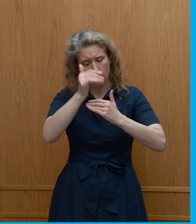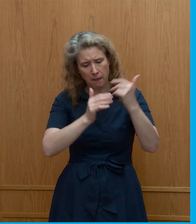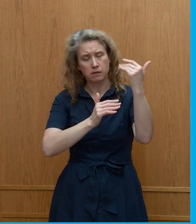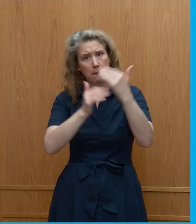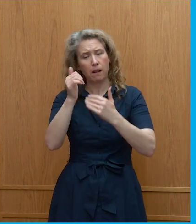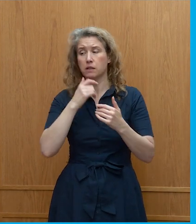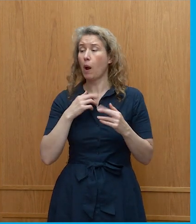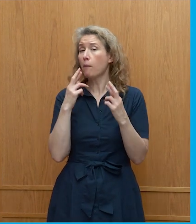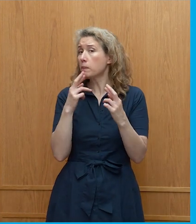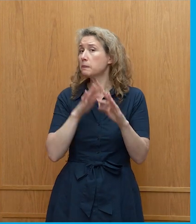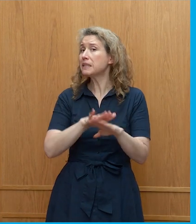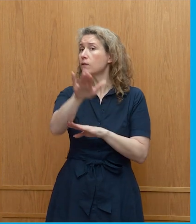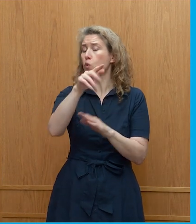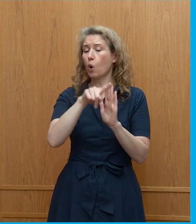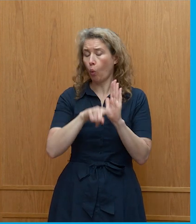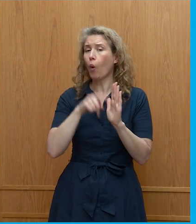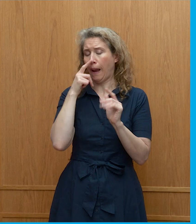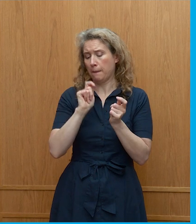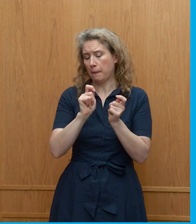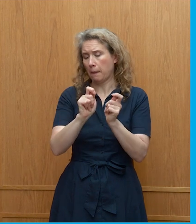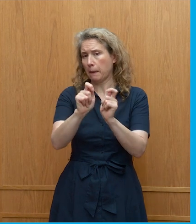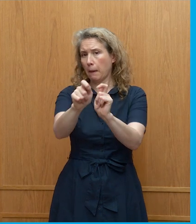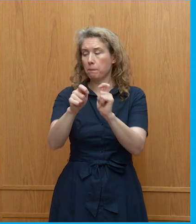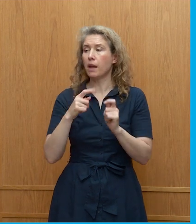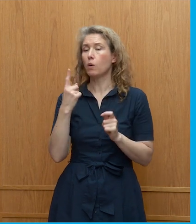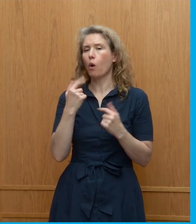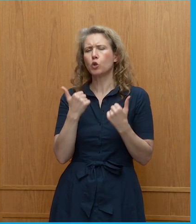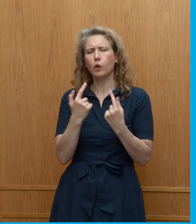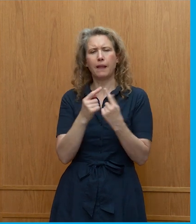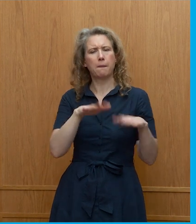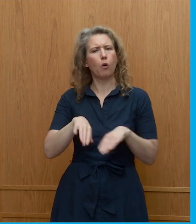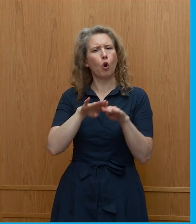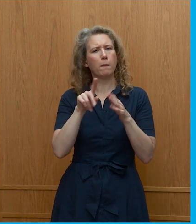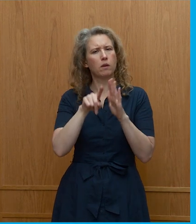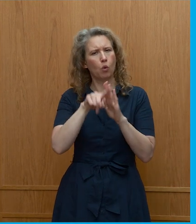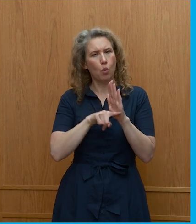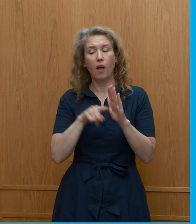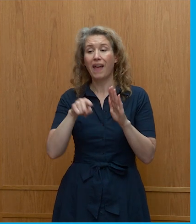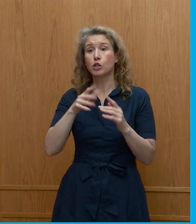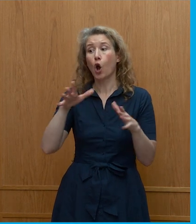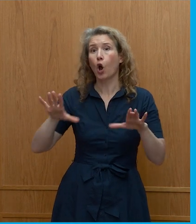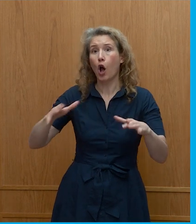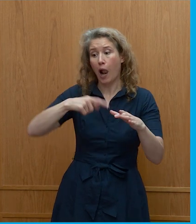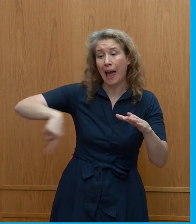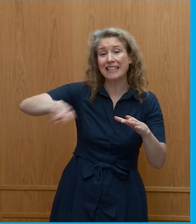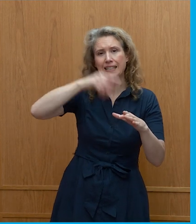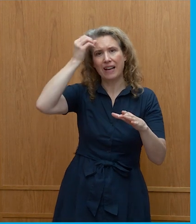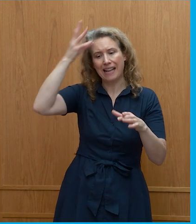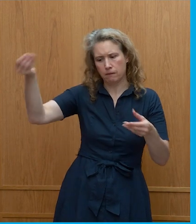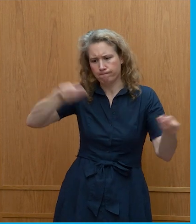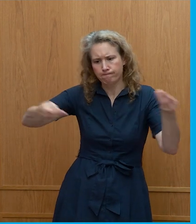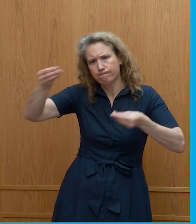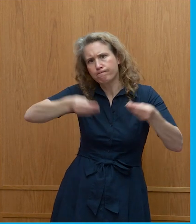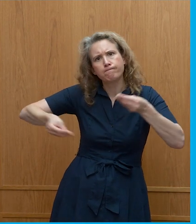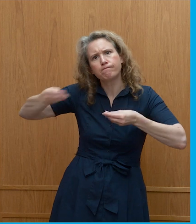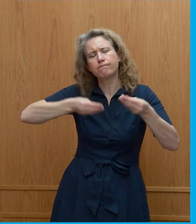And so I'm optimistic. And the wonderful thing about common law is it is collective intelligence. That's what makes it so strong.